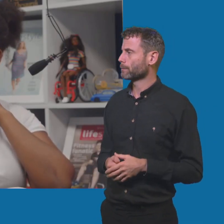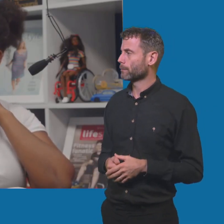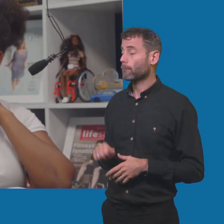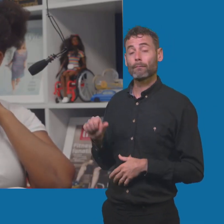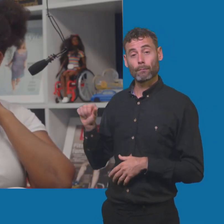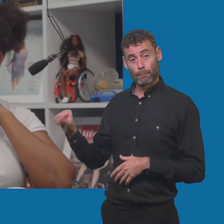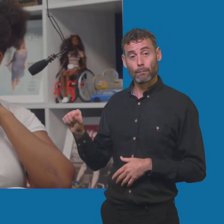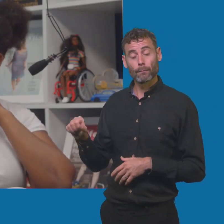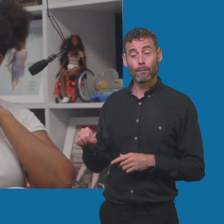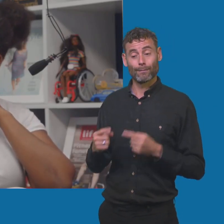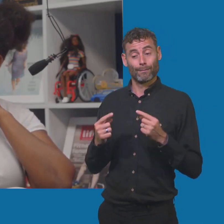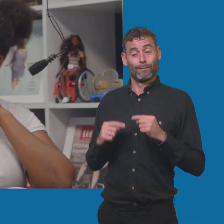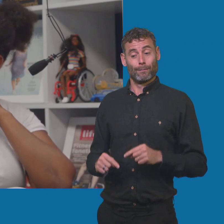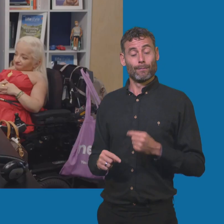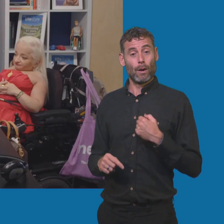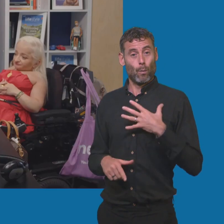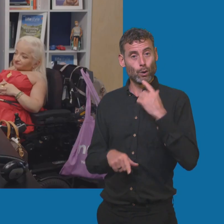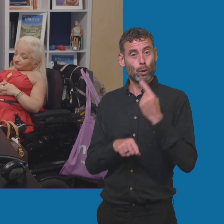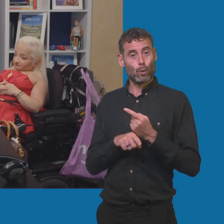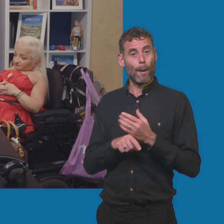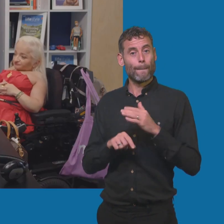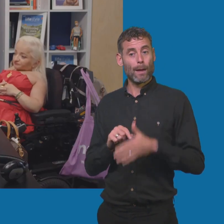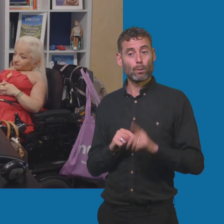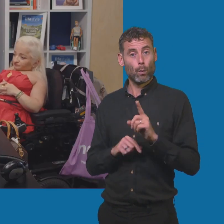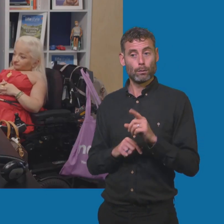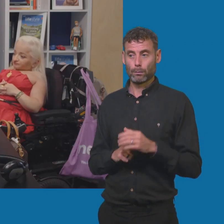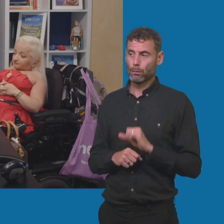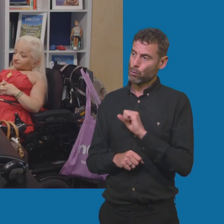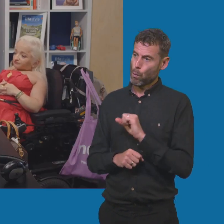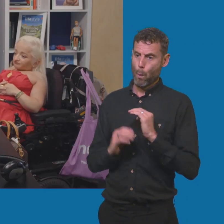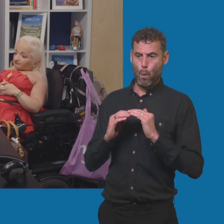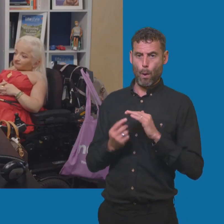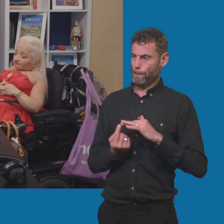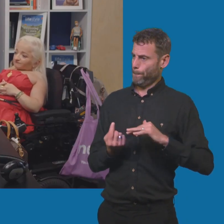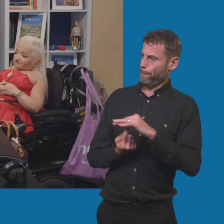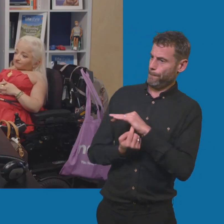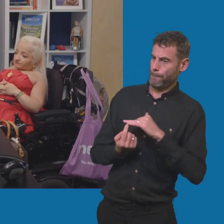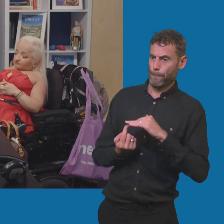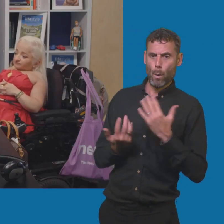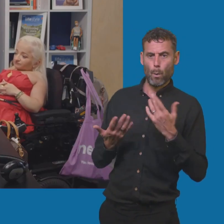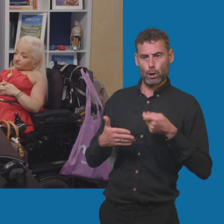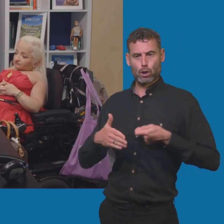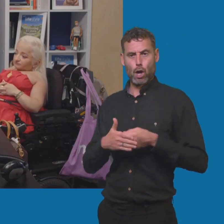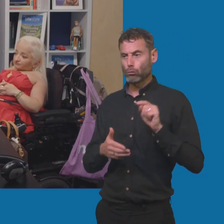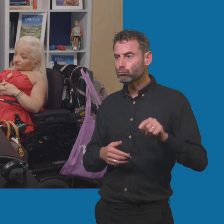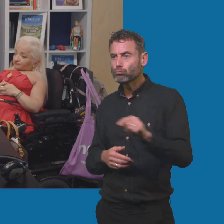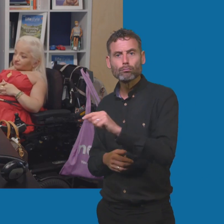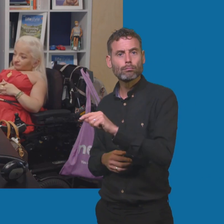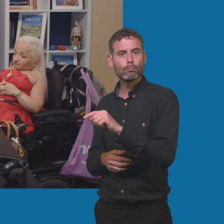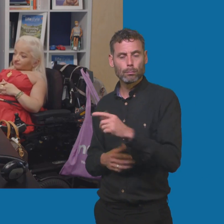of brings me on to our next point, actually, which is to check the charging infrastructure around your area. So, you know, hopefully you could still charge a car at home